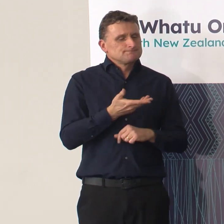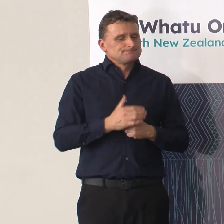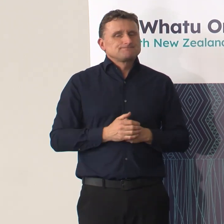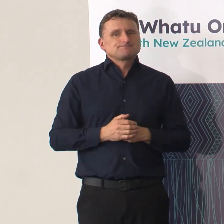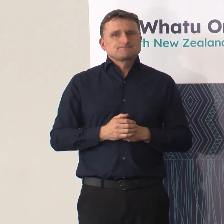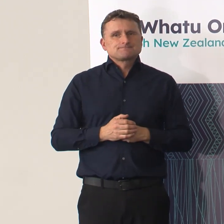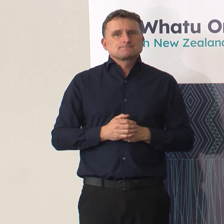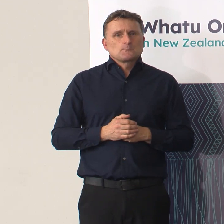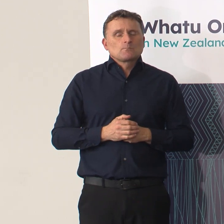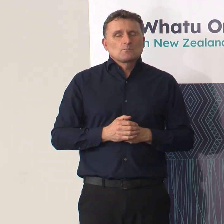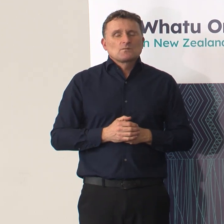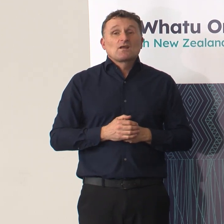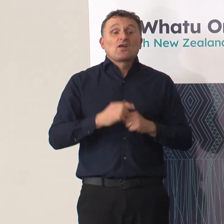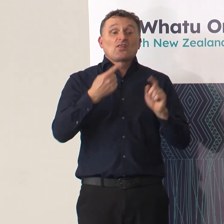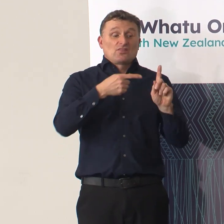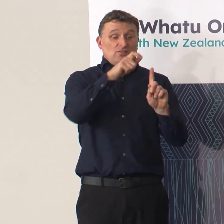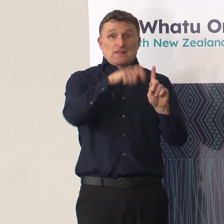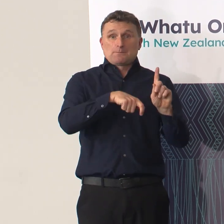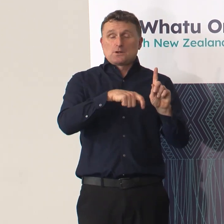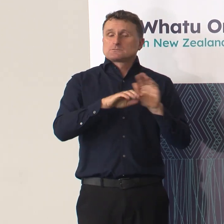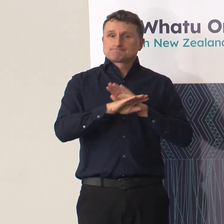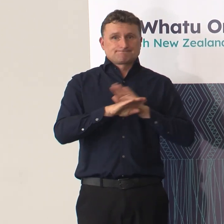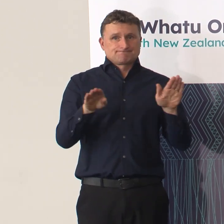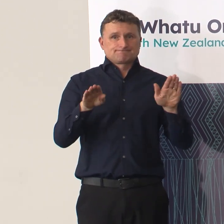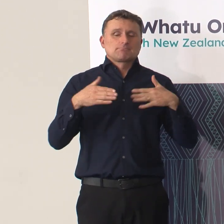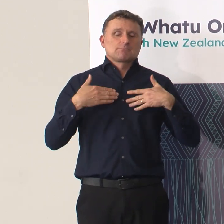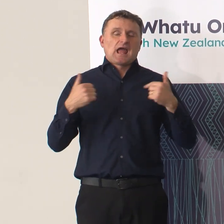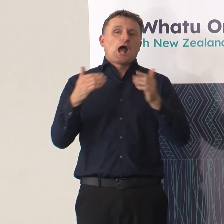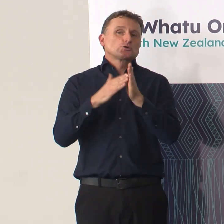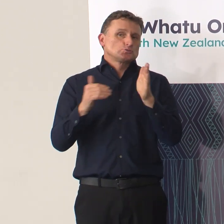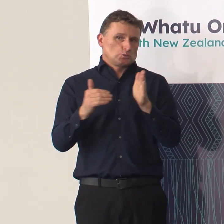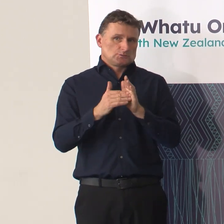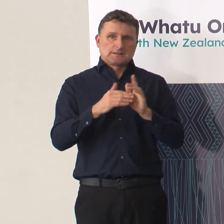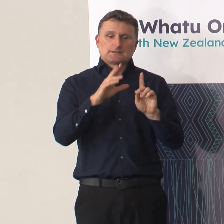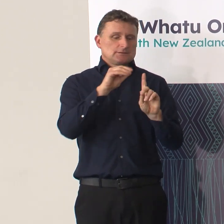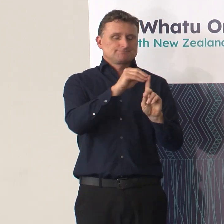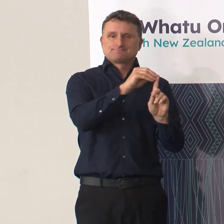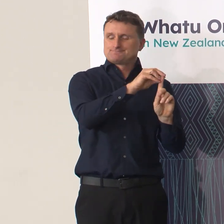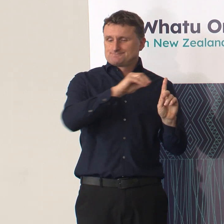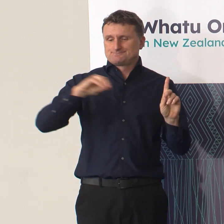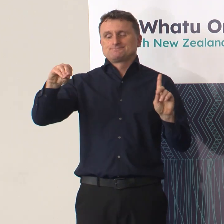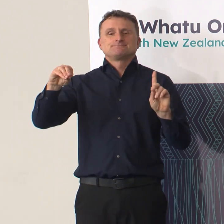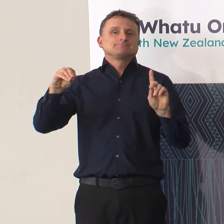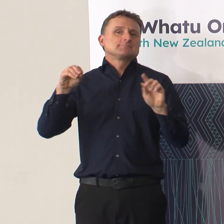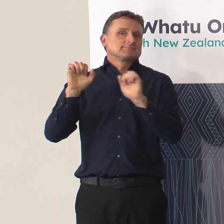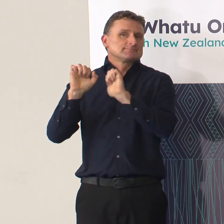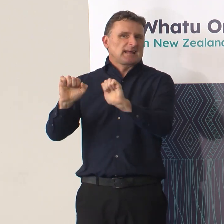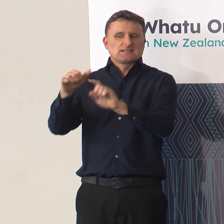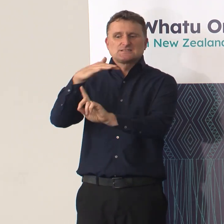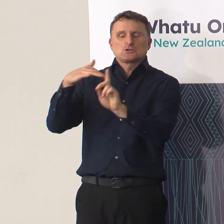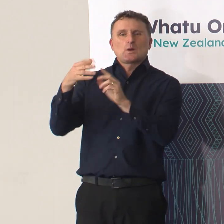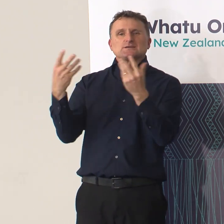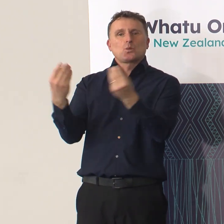that person is no longer employed by Te Whātuaura County's Manukau, and the matter is now with the police. So as I understand it, an investigation